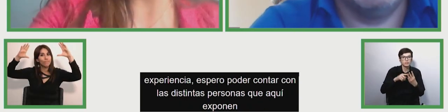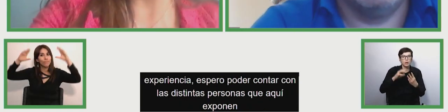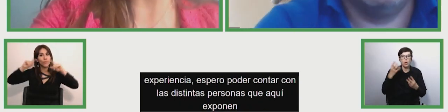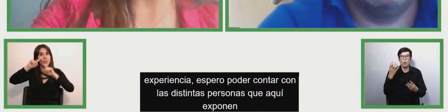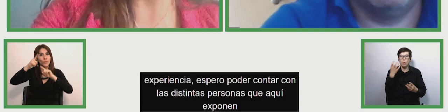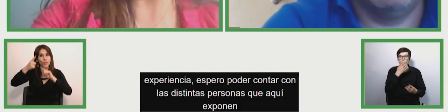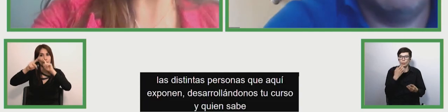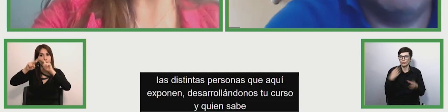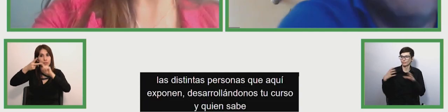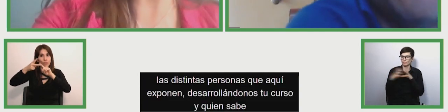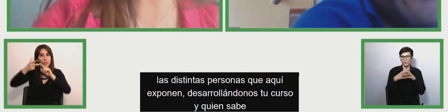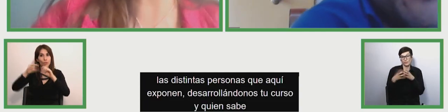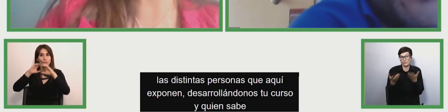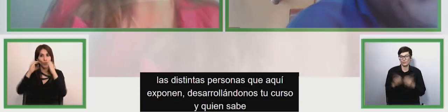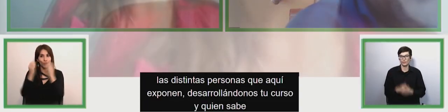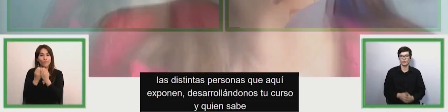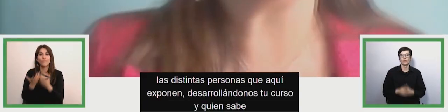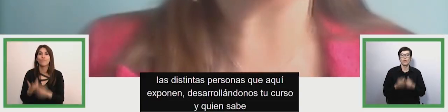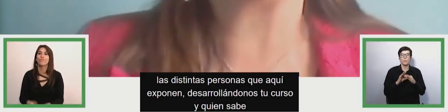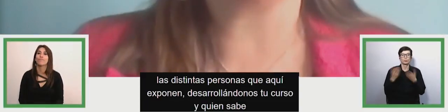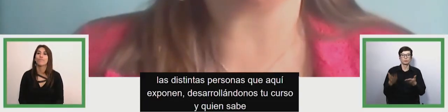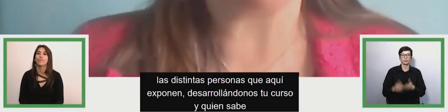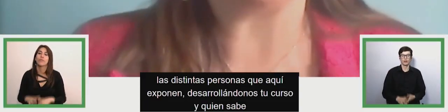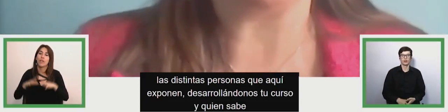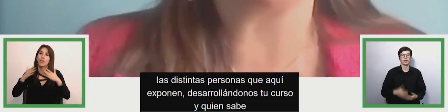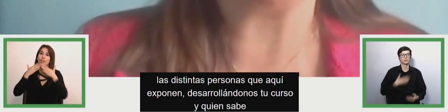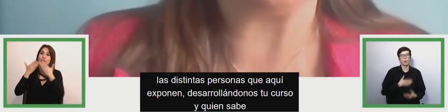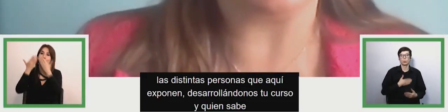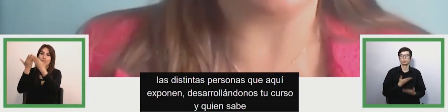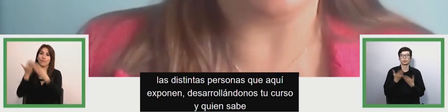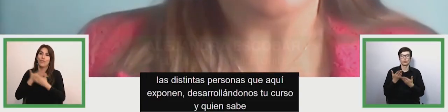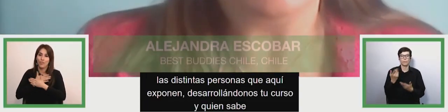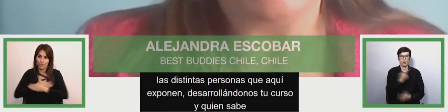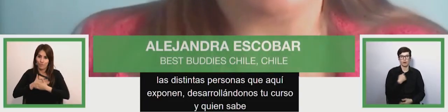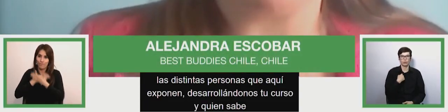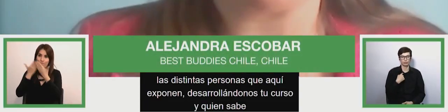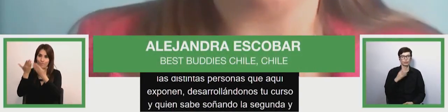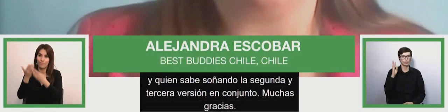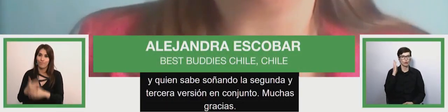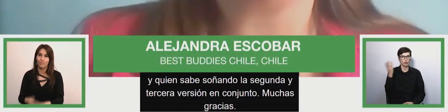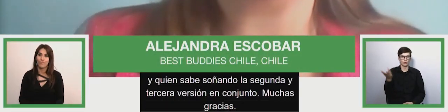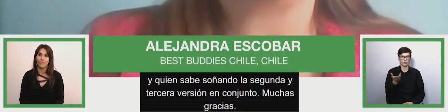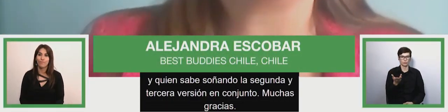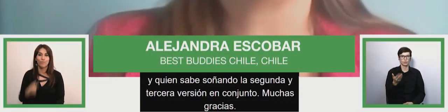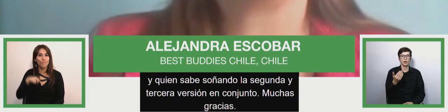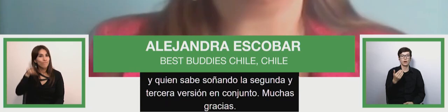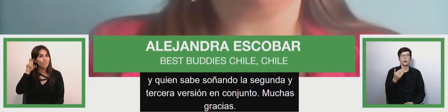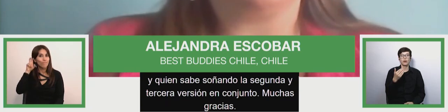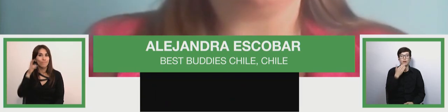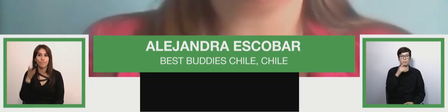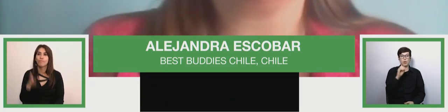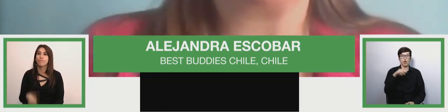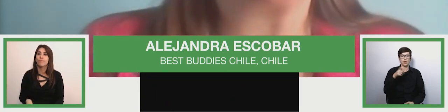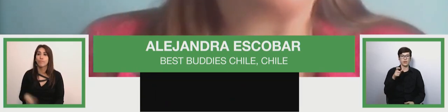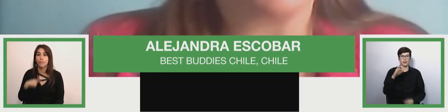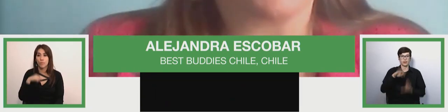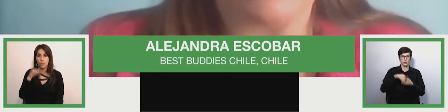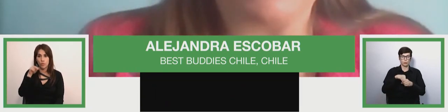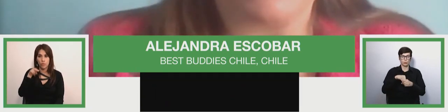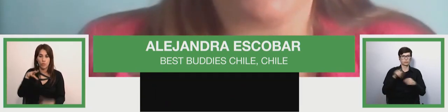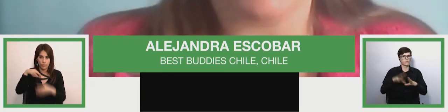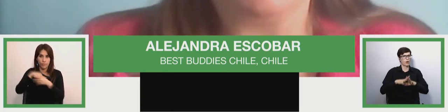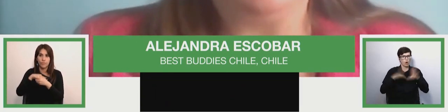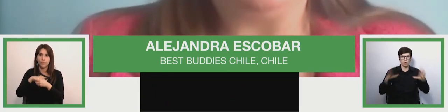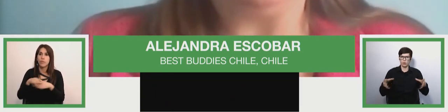with you with the different people that are here present and supporting us of course and hope and i hope please